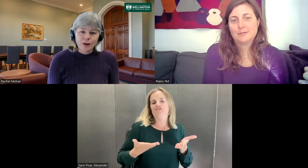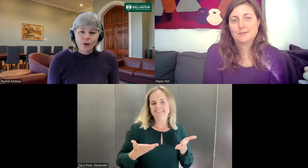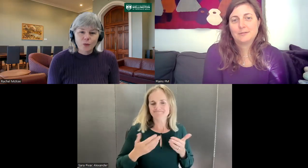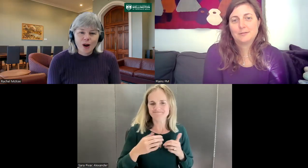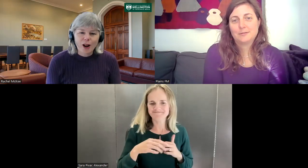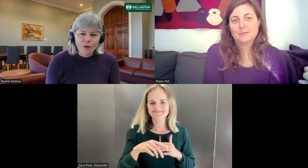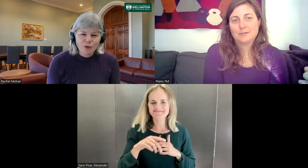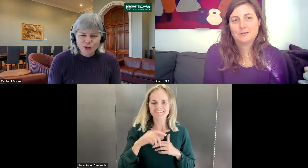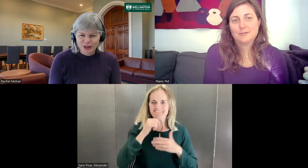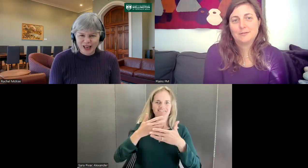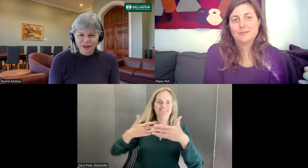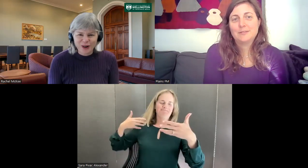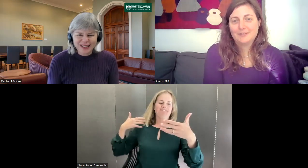Well, I'll focus on the current ones.